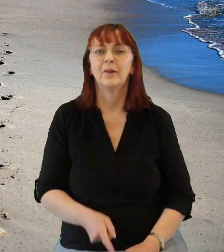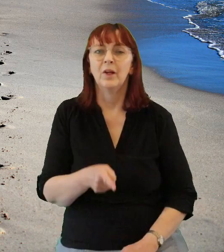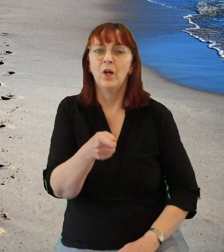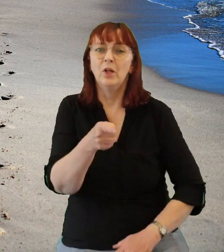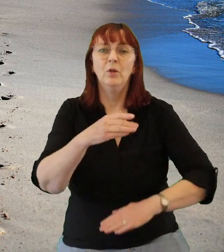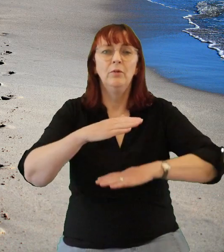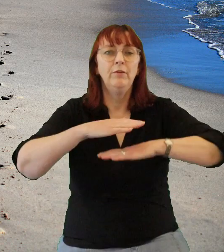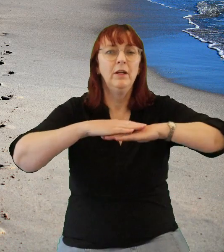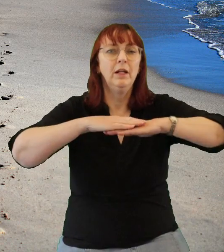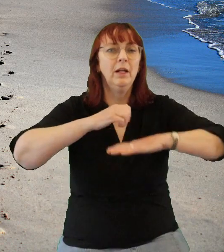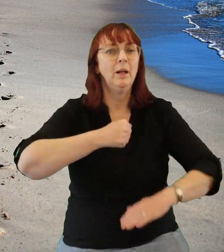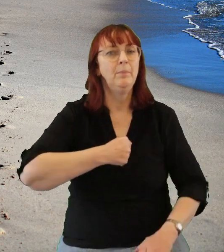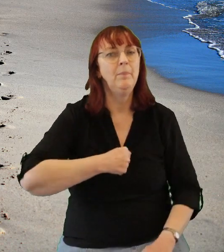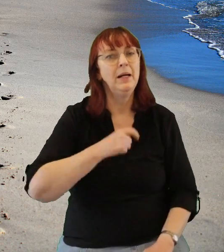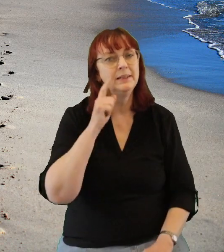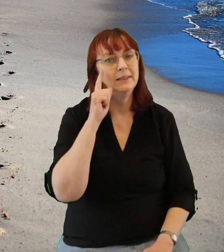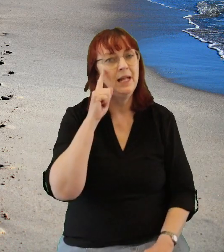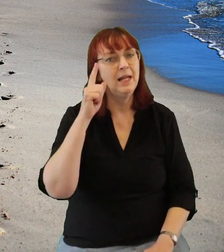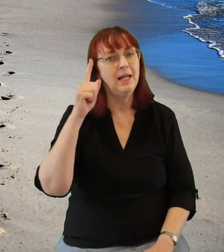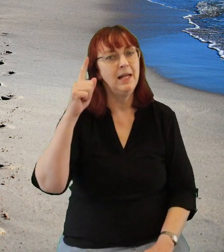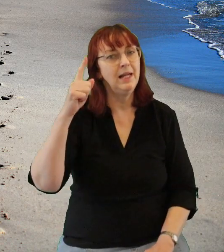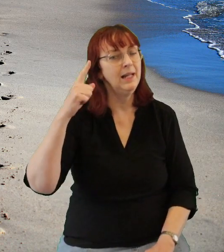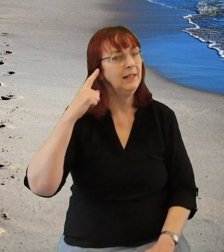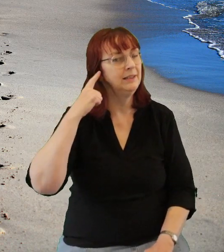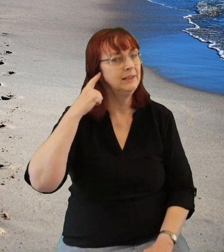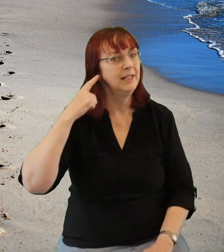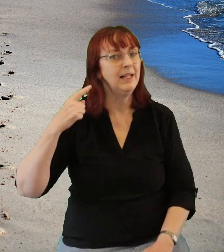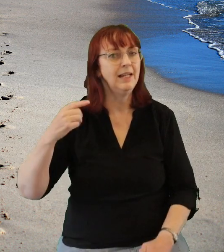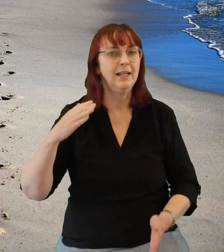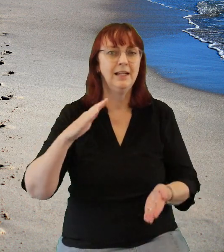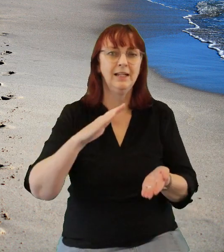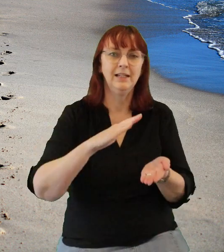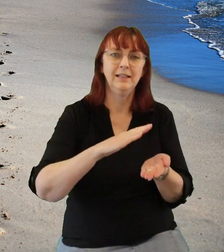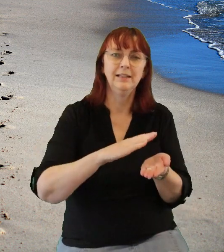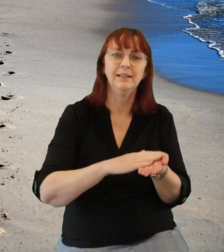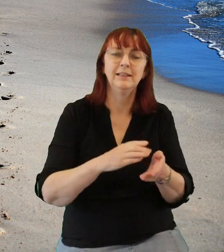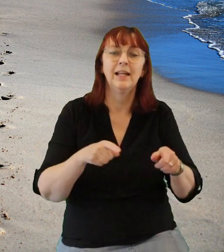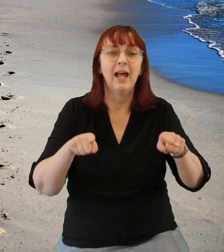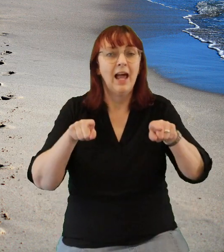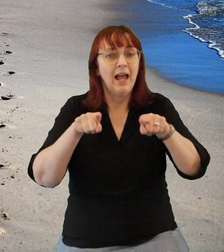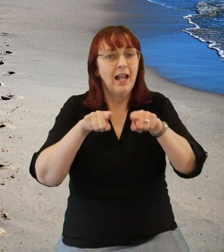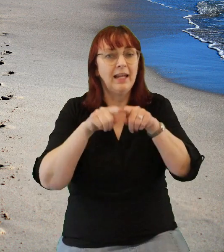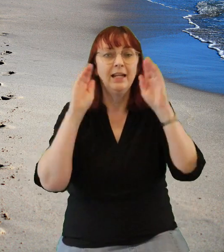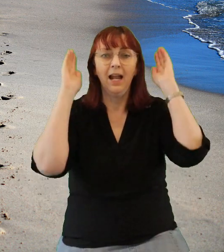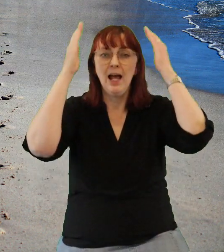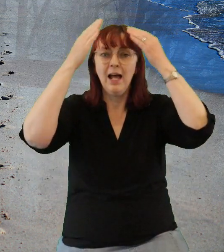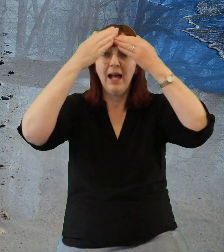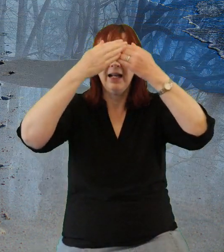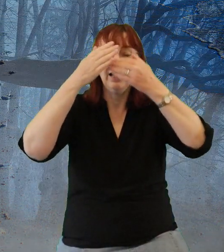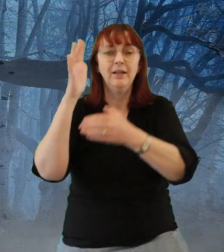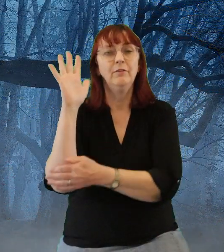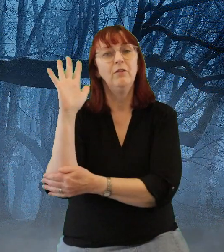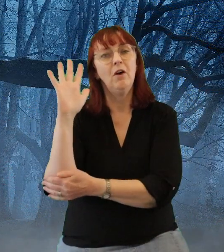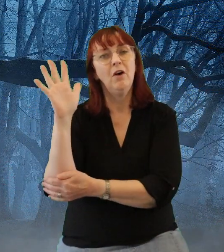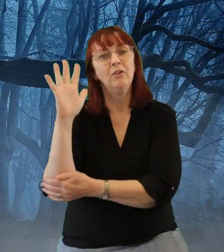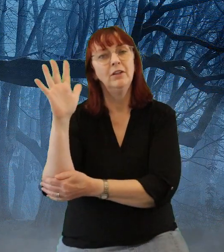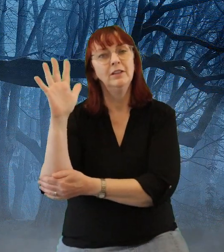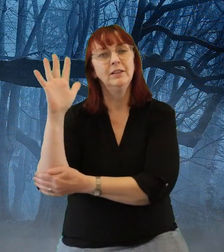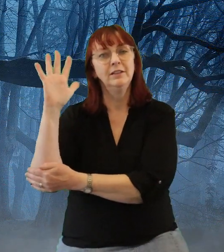You fill up my senses like a night in a forest,